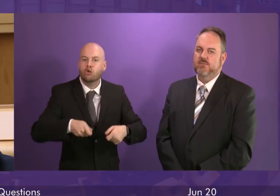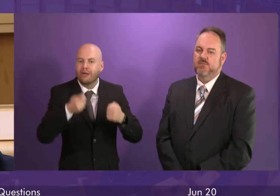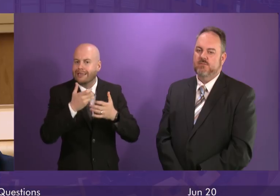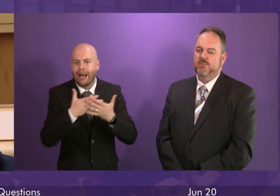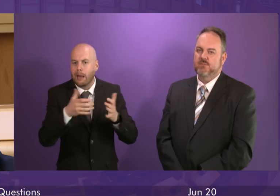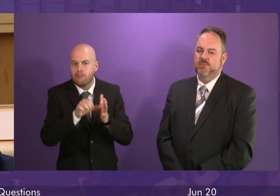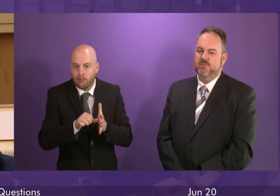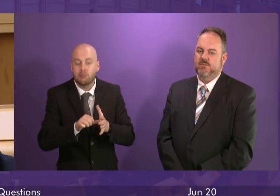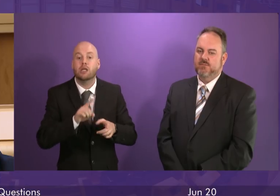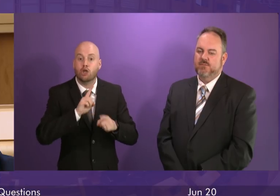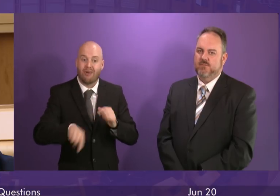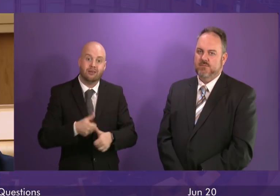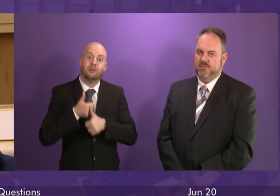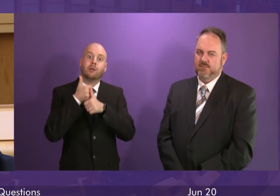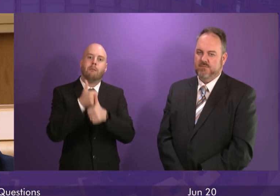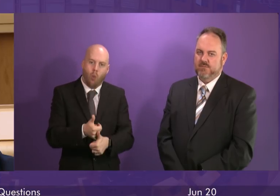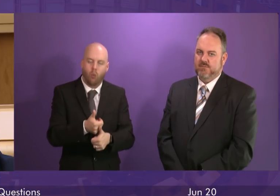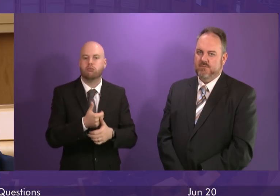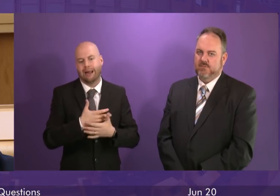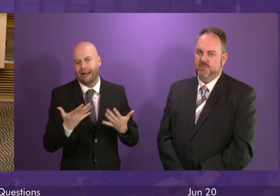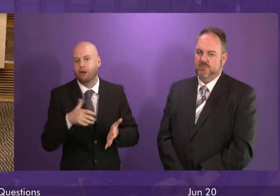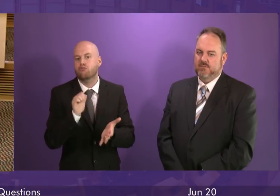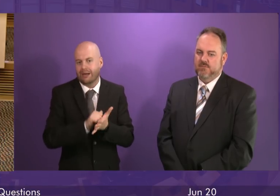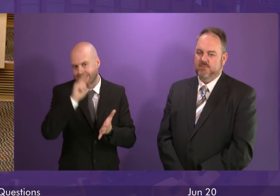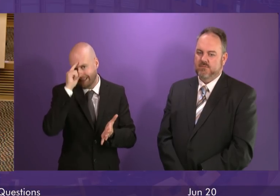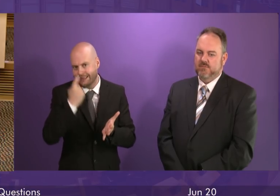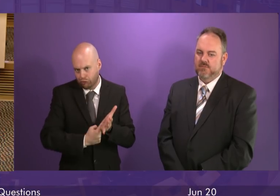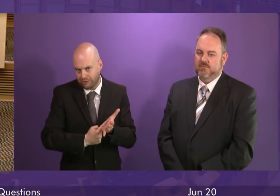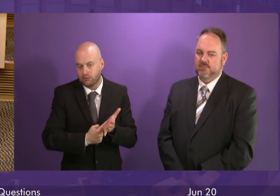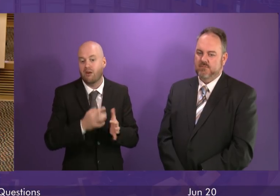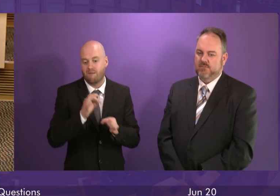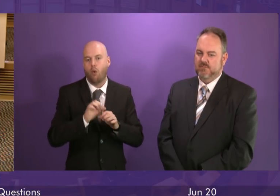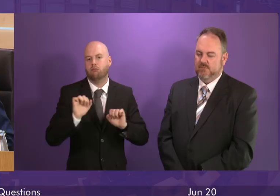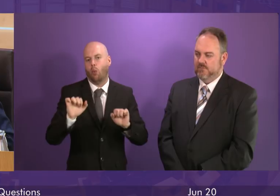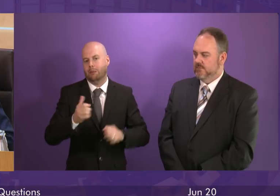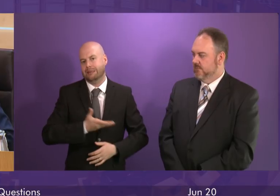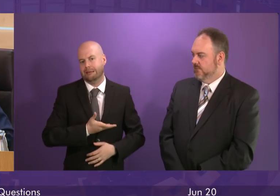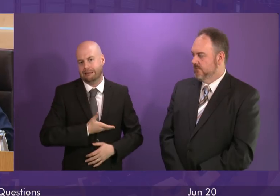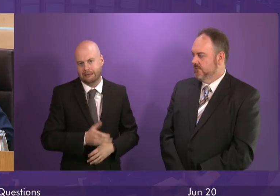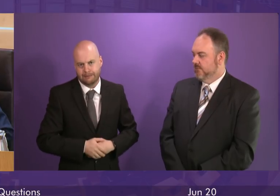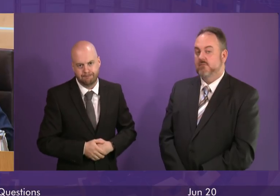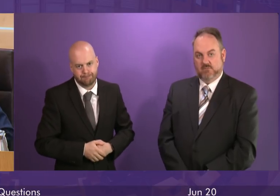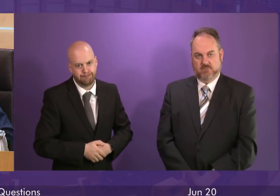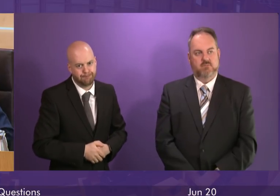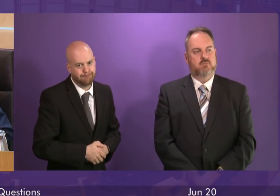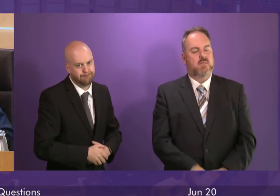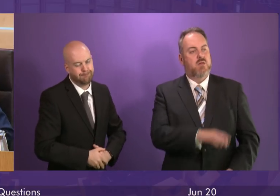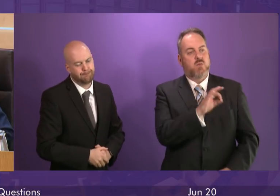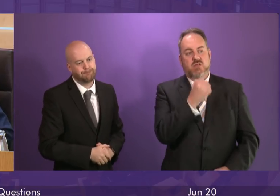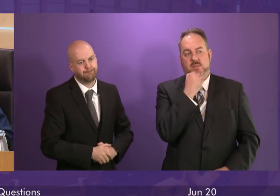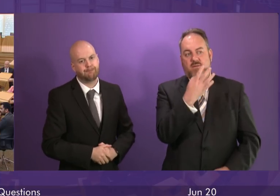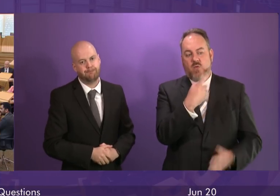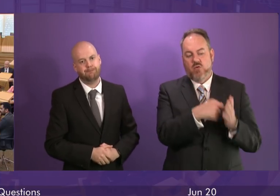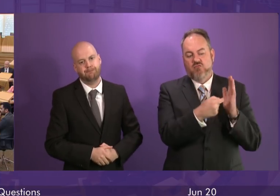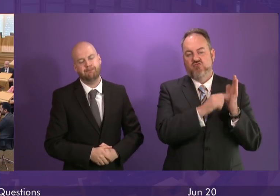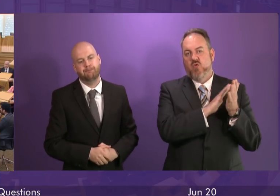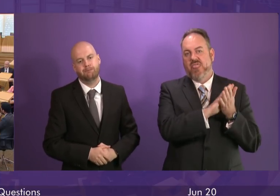as much as we can as they take the decisions they consider to be right for their own business interests. Thank you. Question number four. Ruth McGuire.